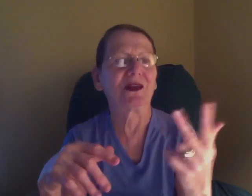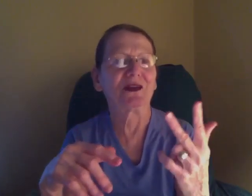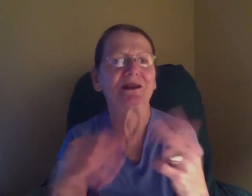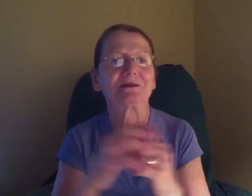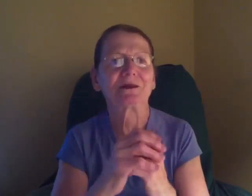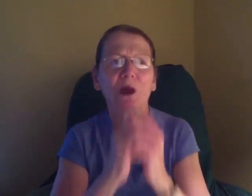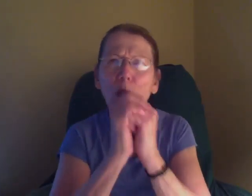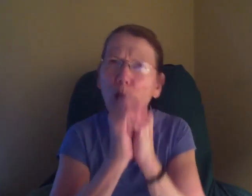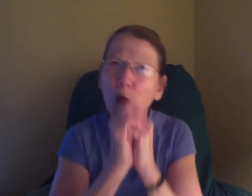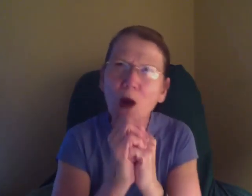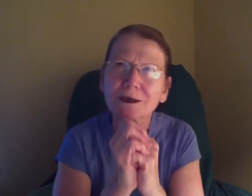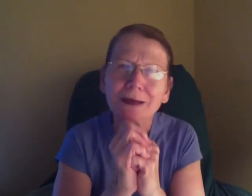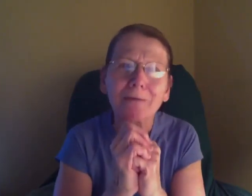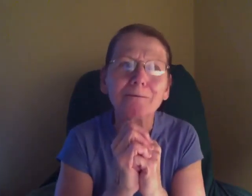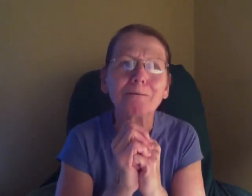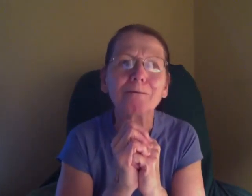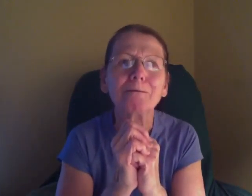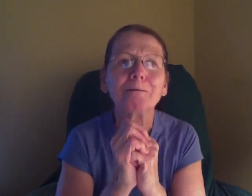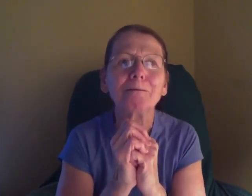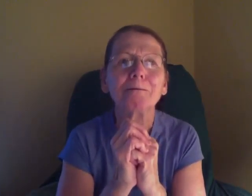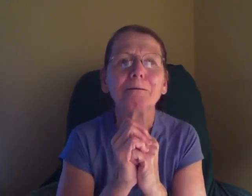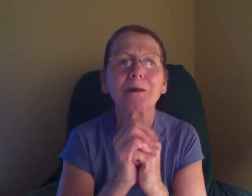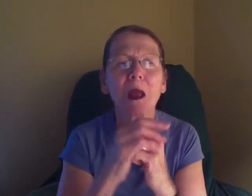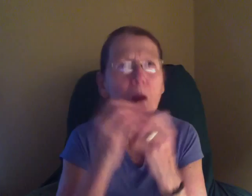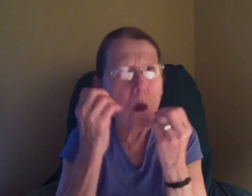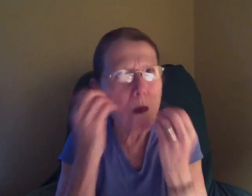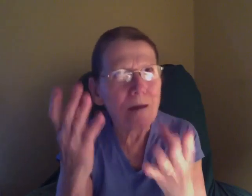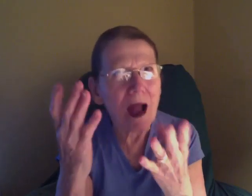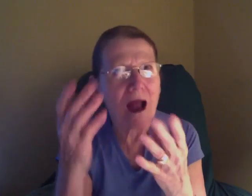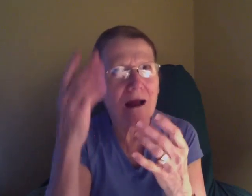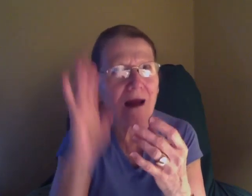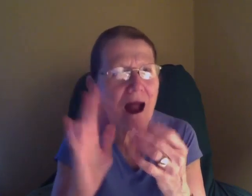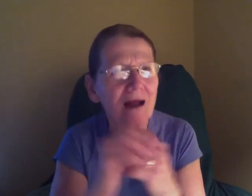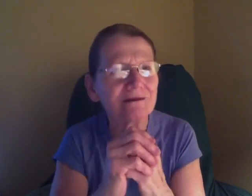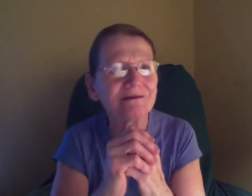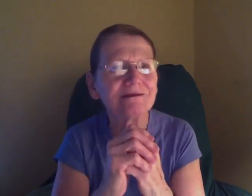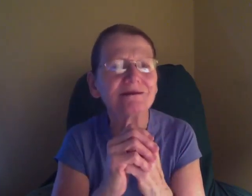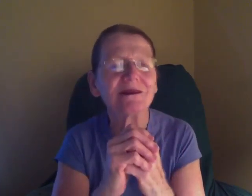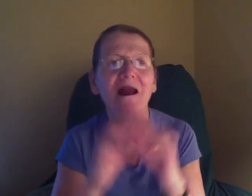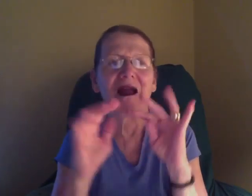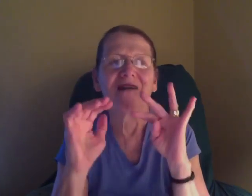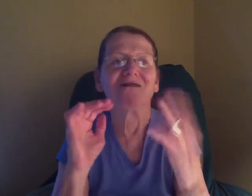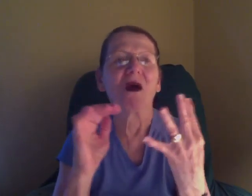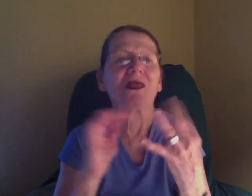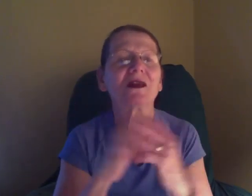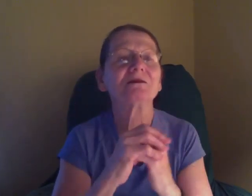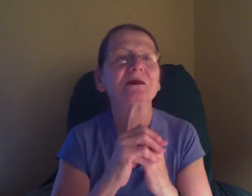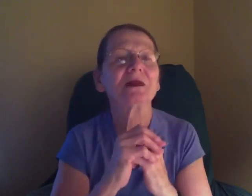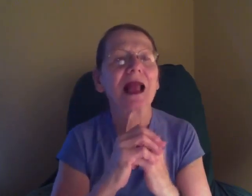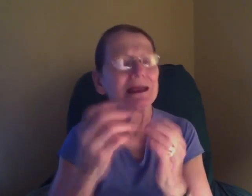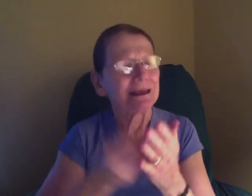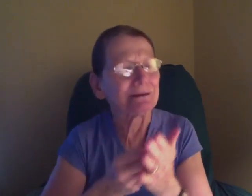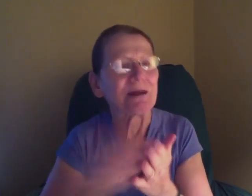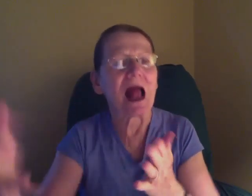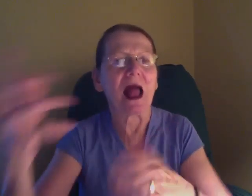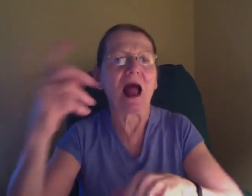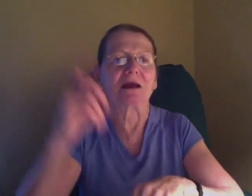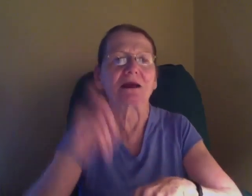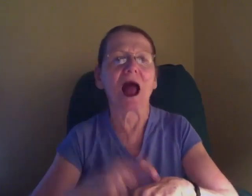She's her mother, mother. She's got her